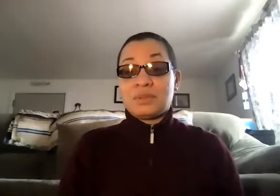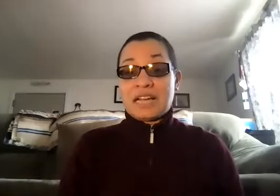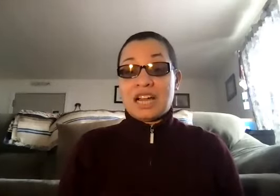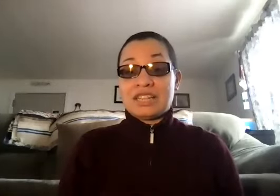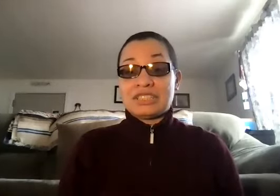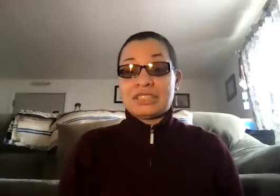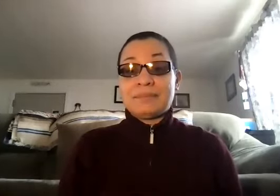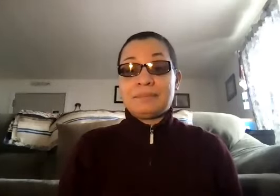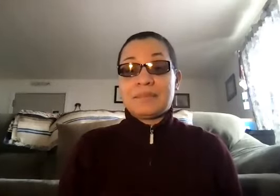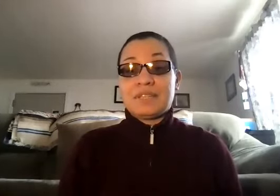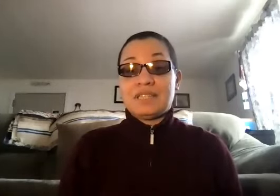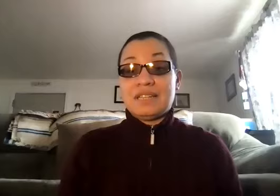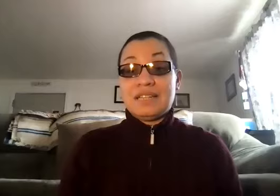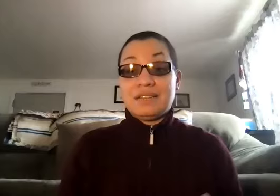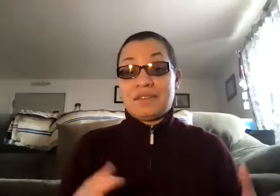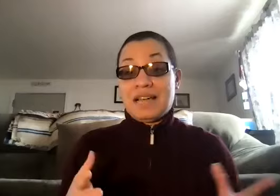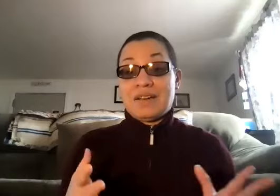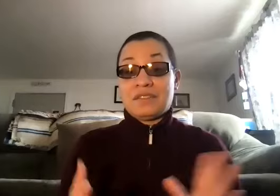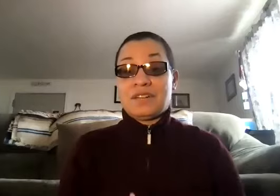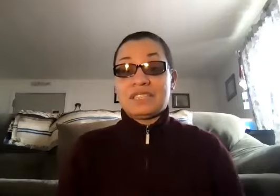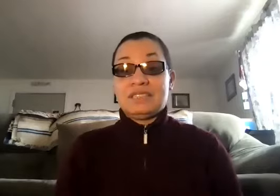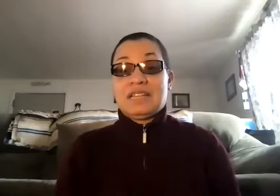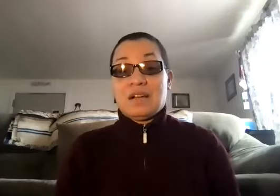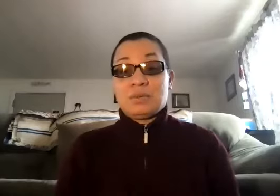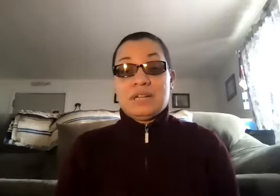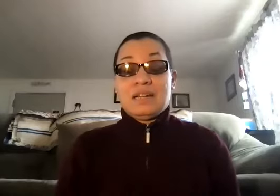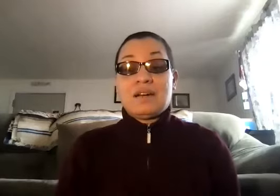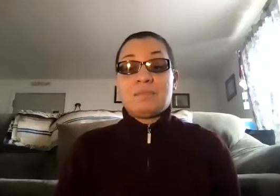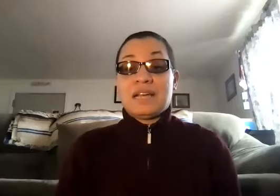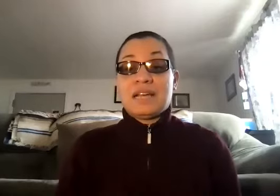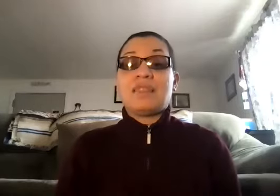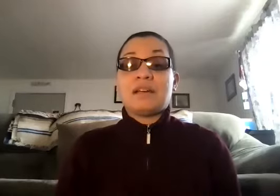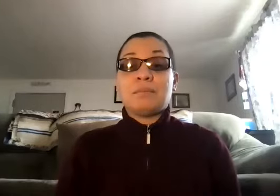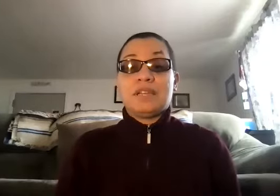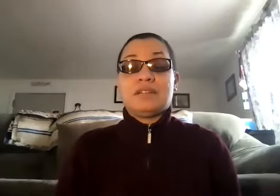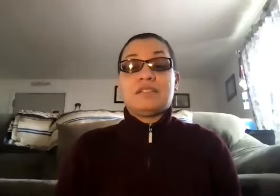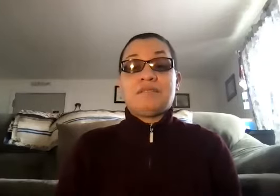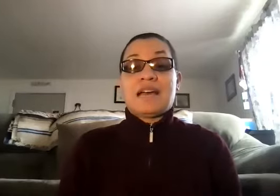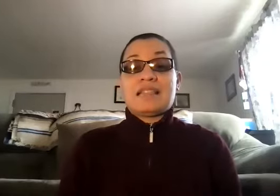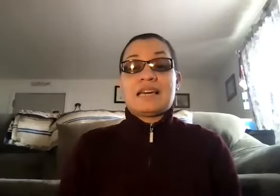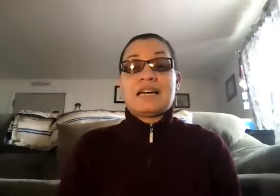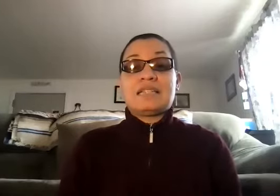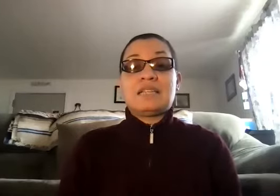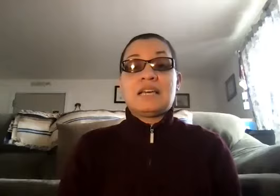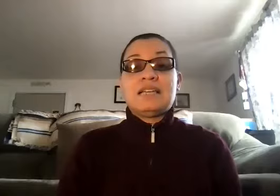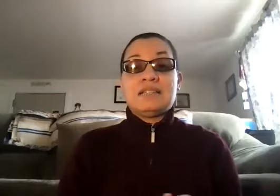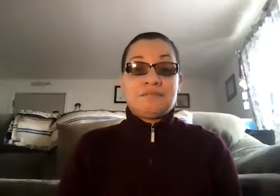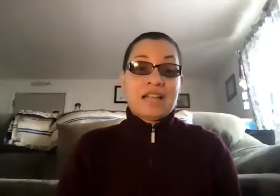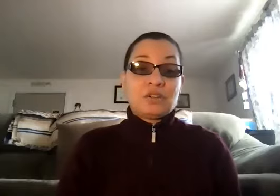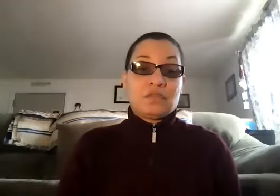technology, and if I have the funds, I would end up getting them because of the fact that it's vital for